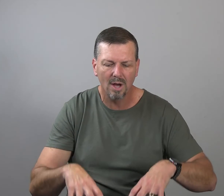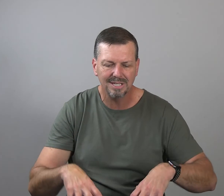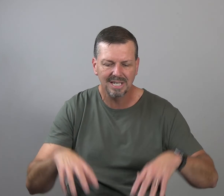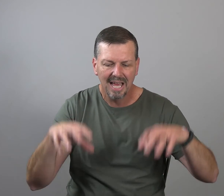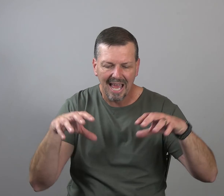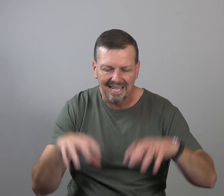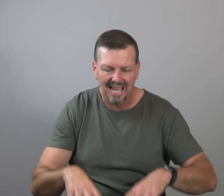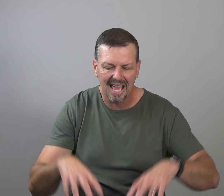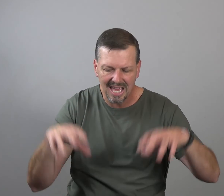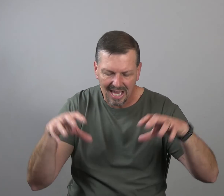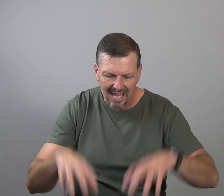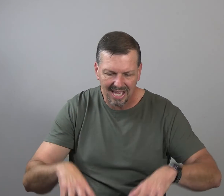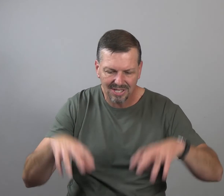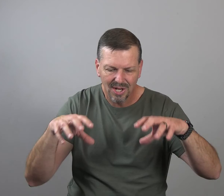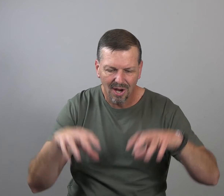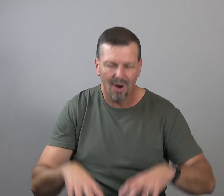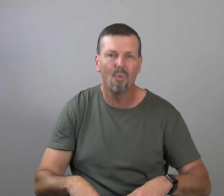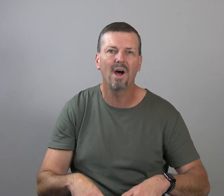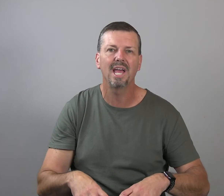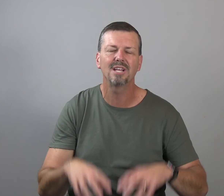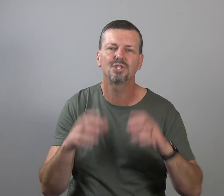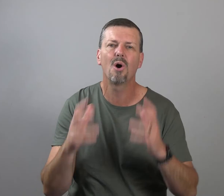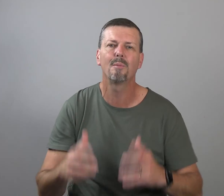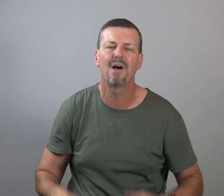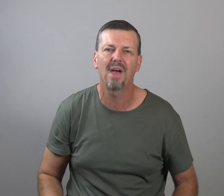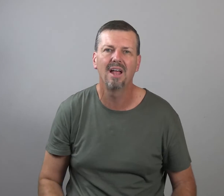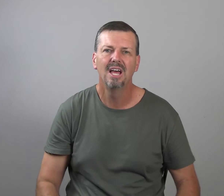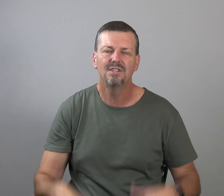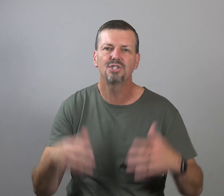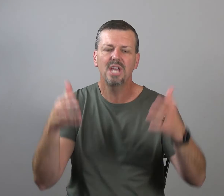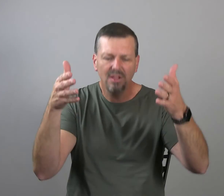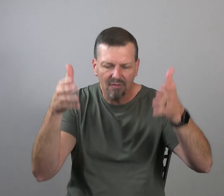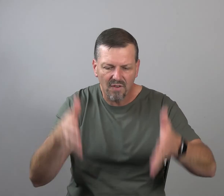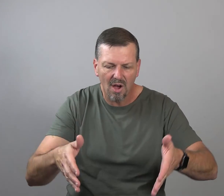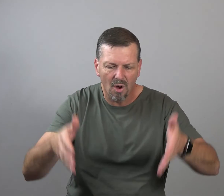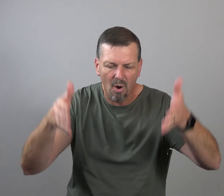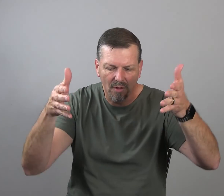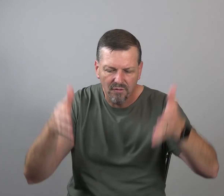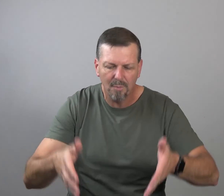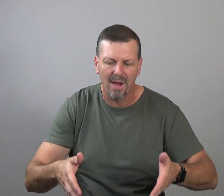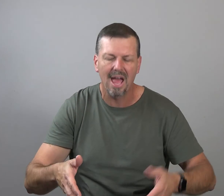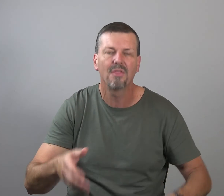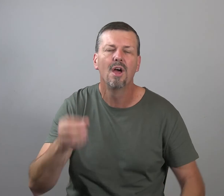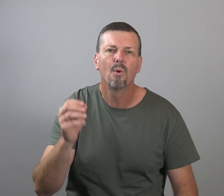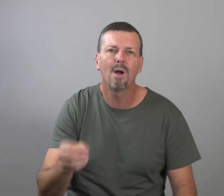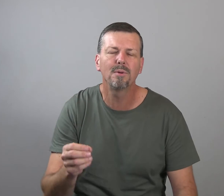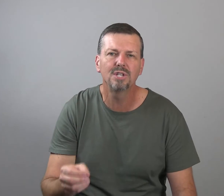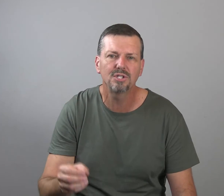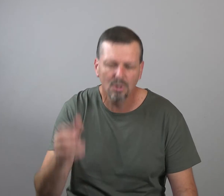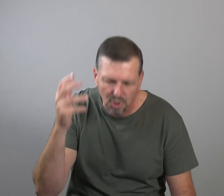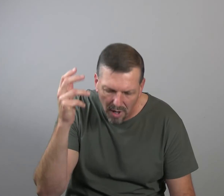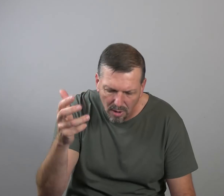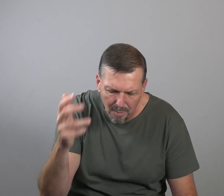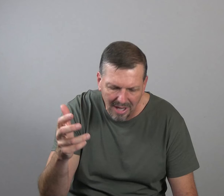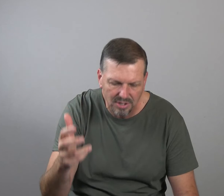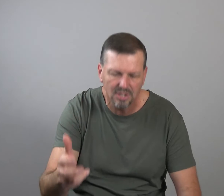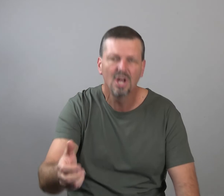once and take it away. Let's talk about that. The seed that fell on the footpath represents those who hear the message